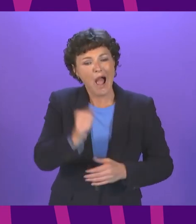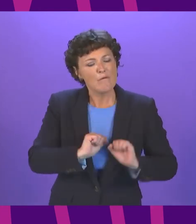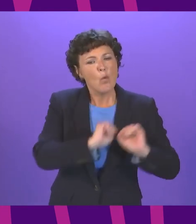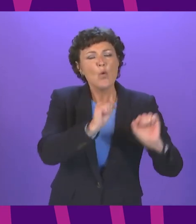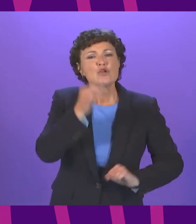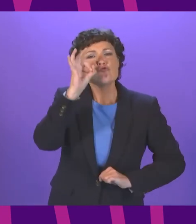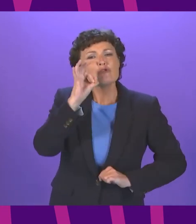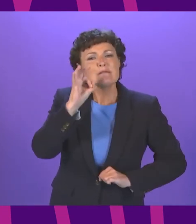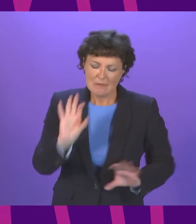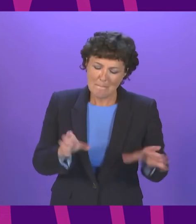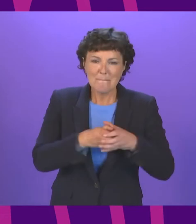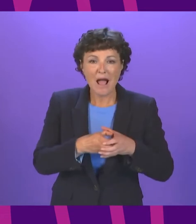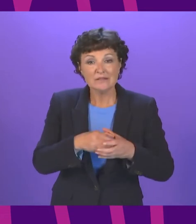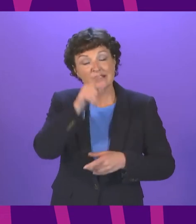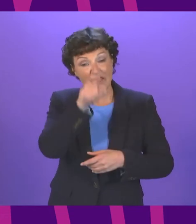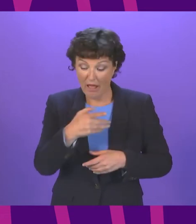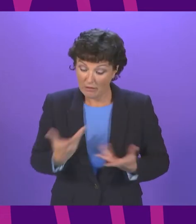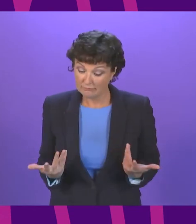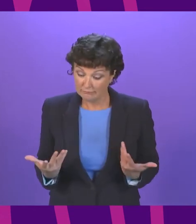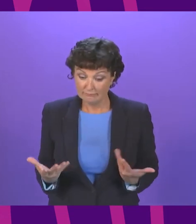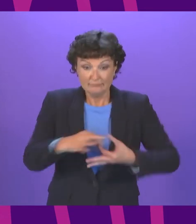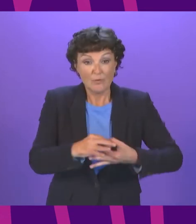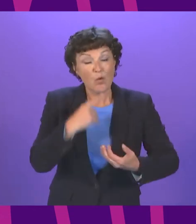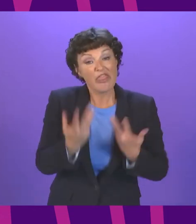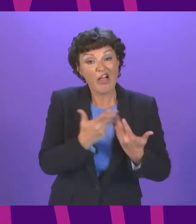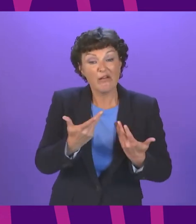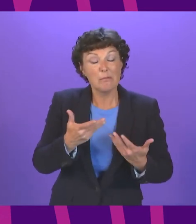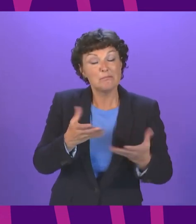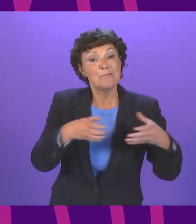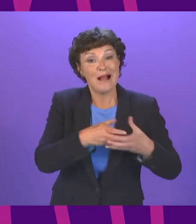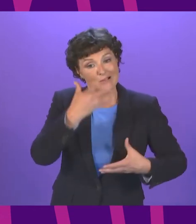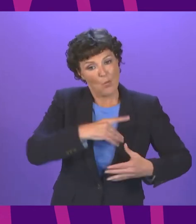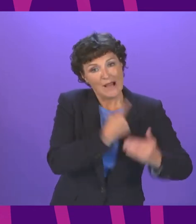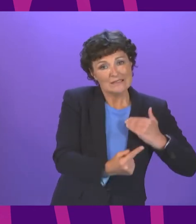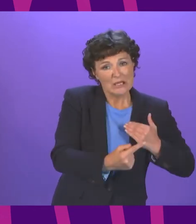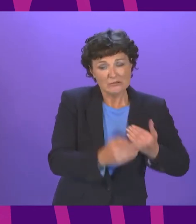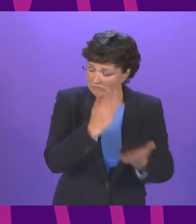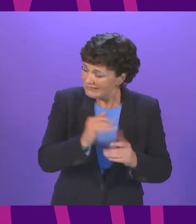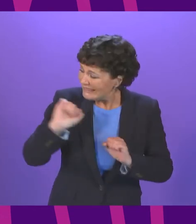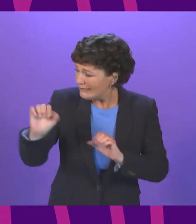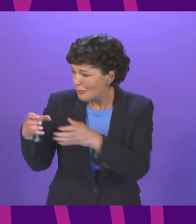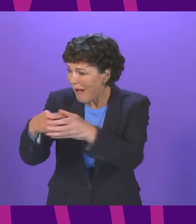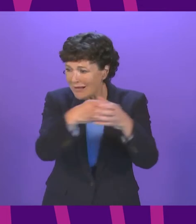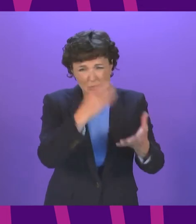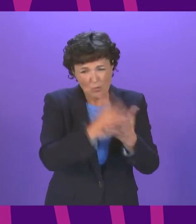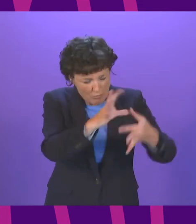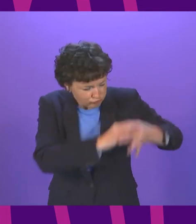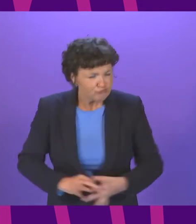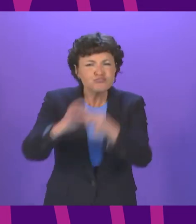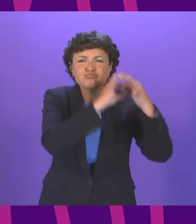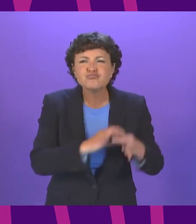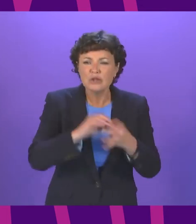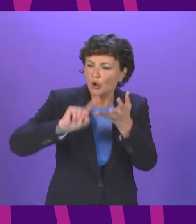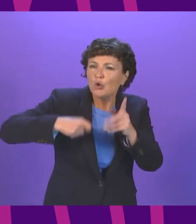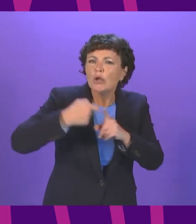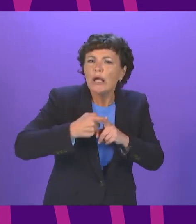environmentalism with separatism everywhere else the international green movement is rightly dedicated to strengthening ties with neighbours as the